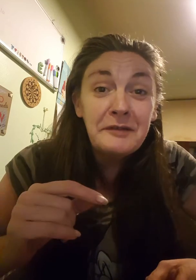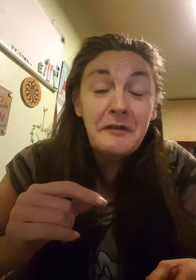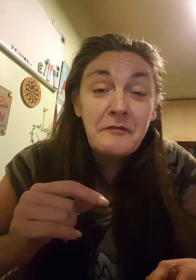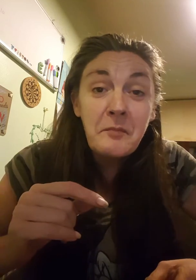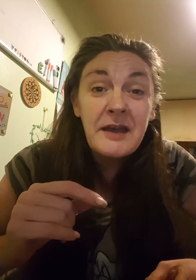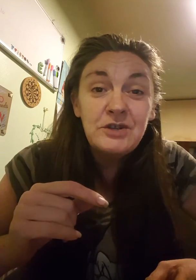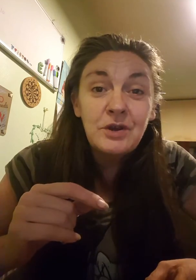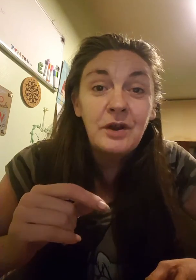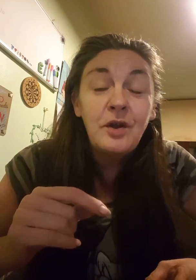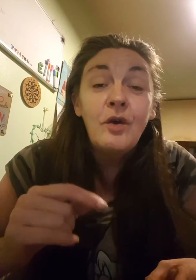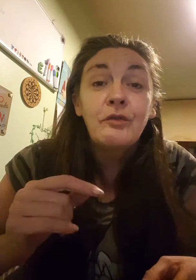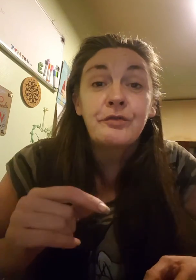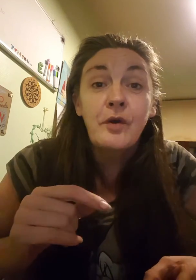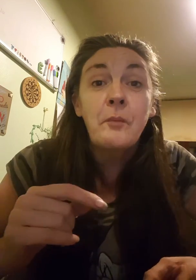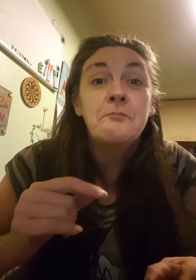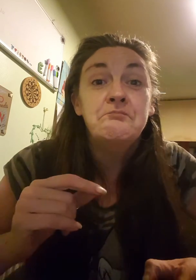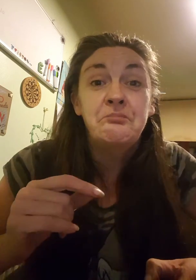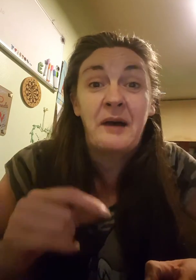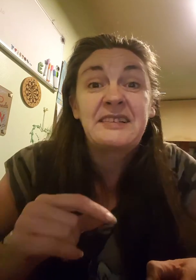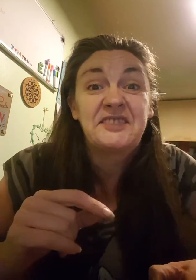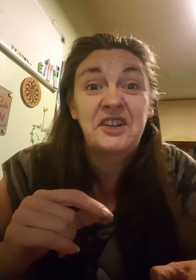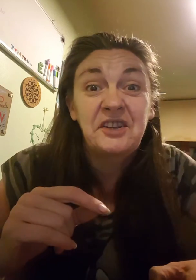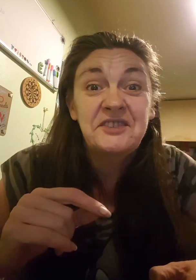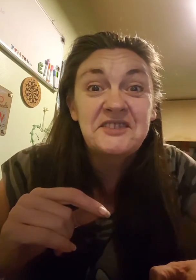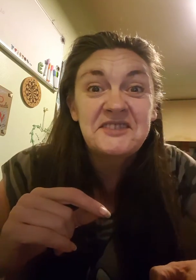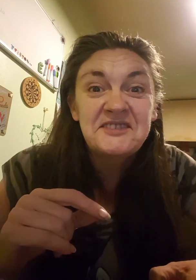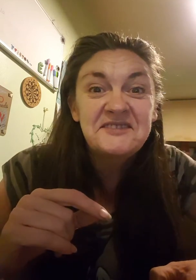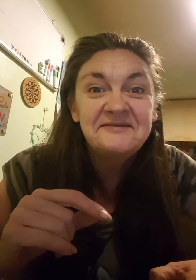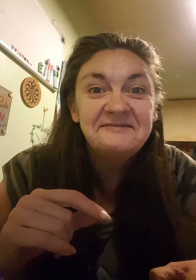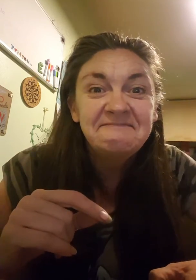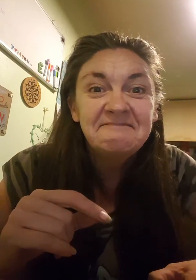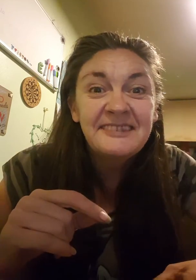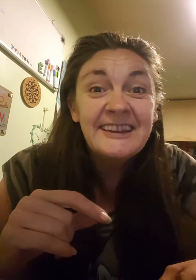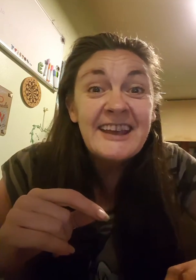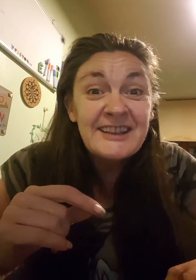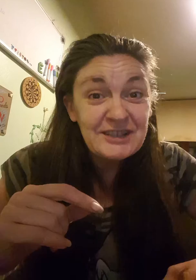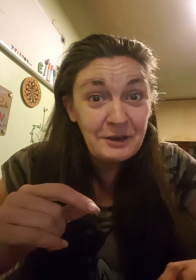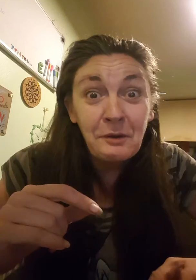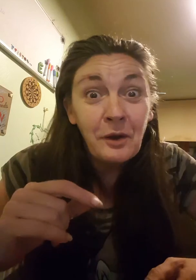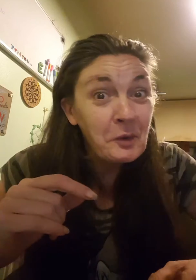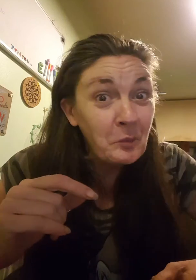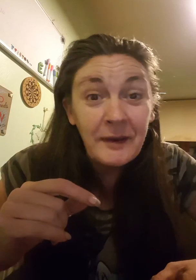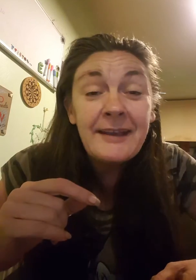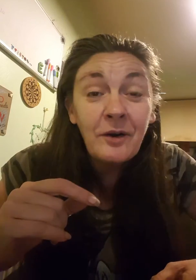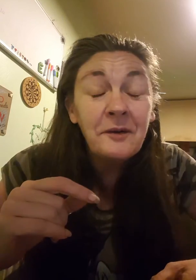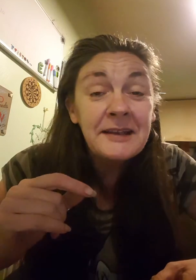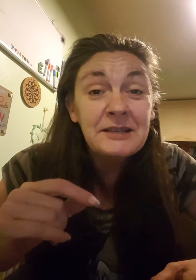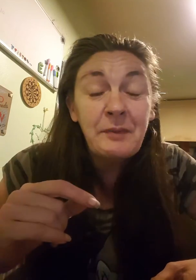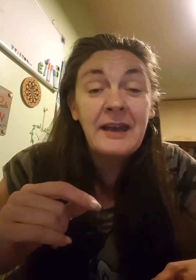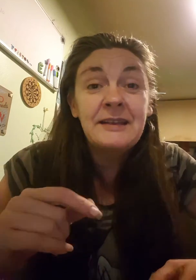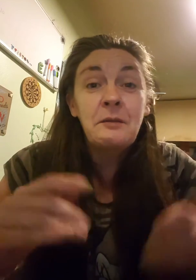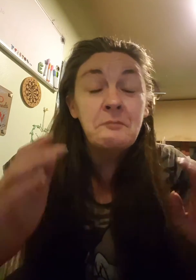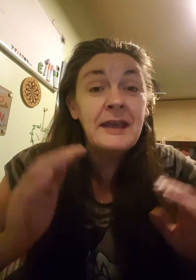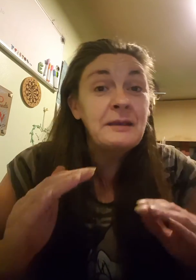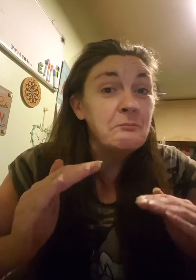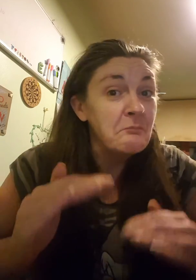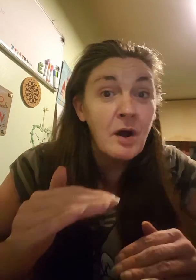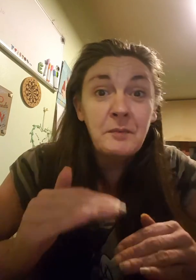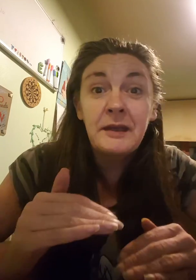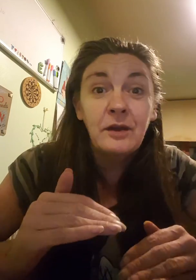of information from bastards. So, like, we can't expect, it might be a